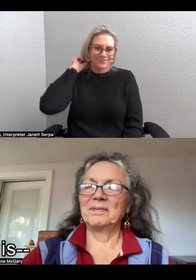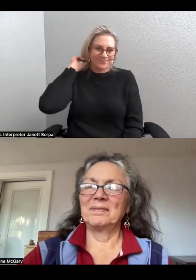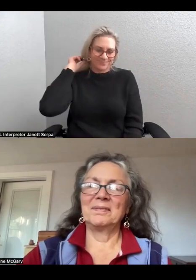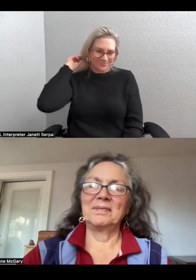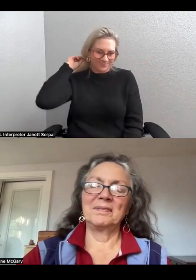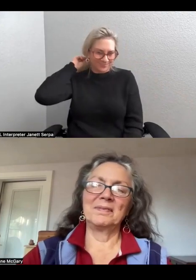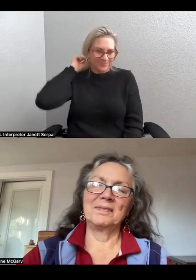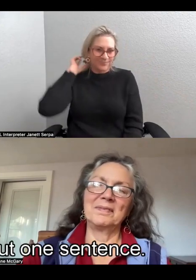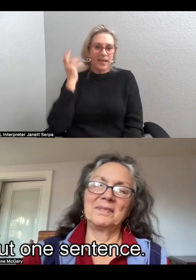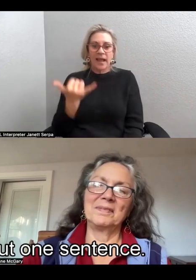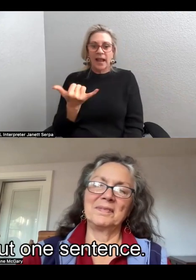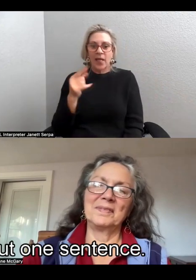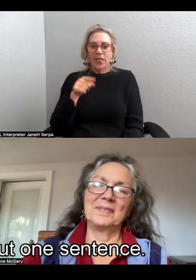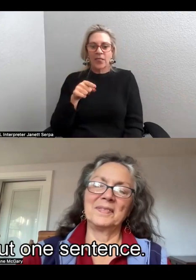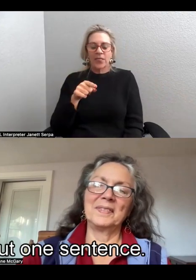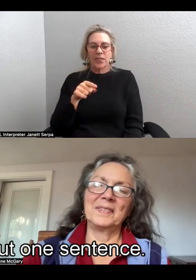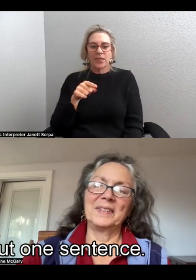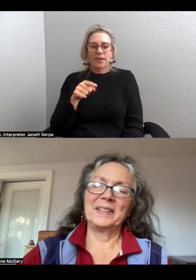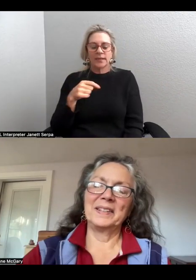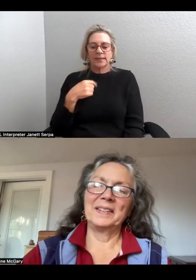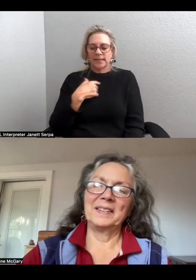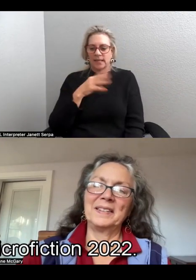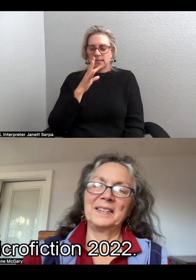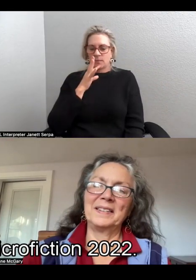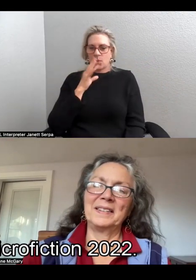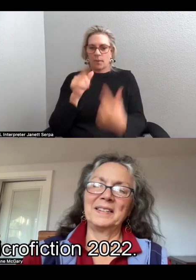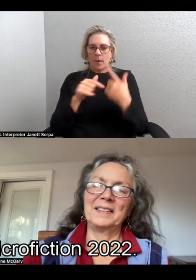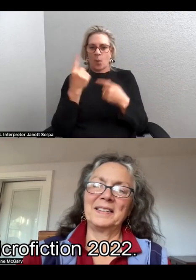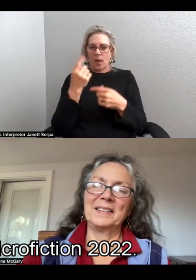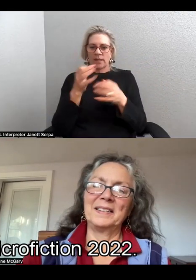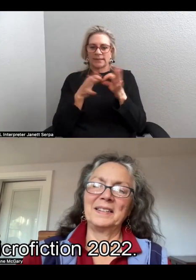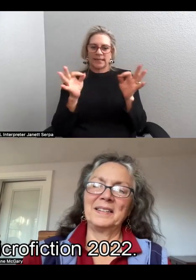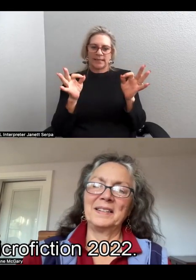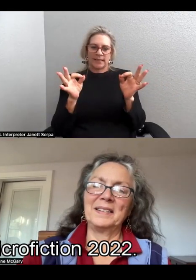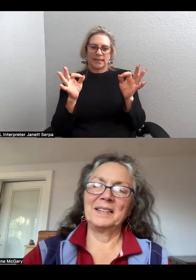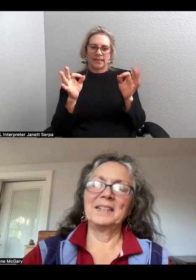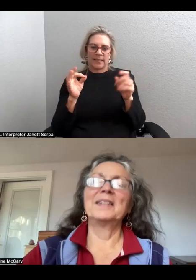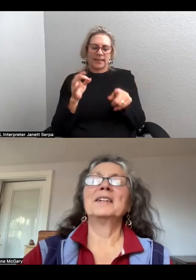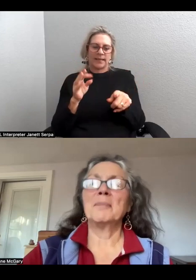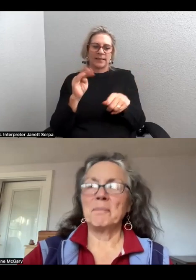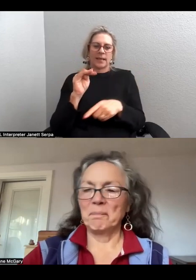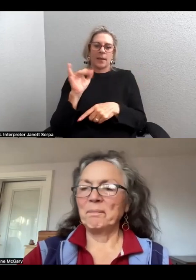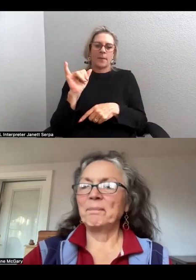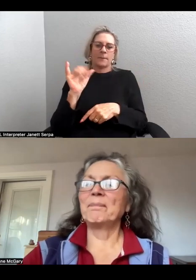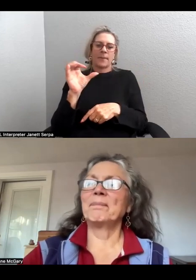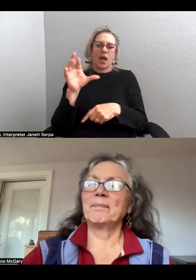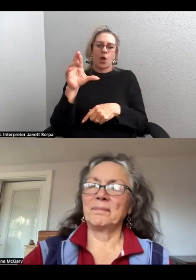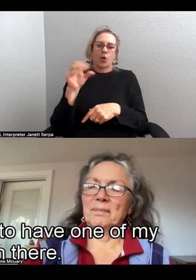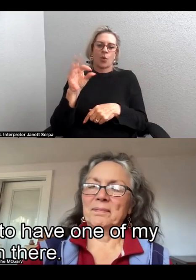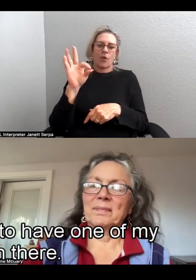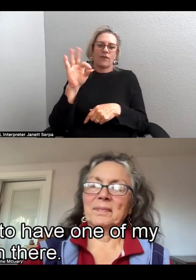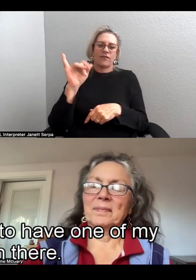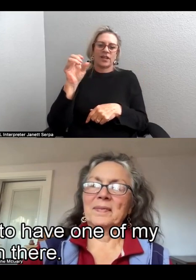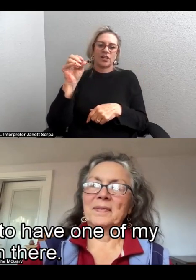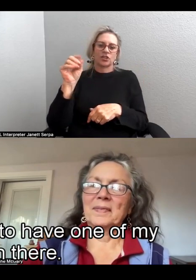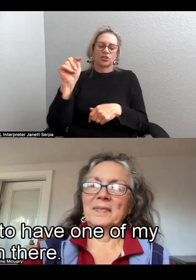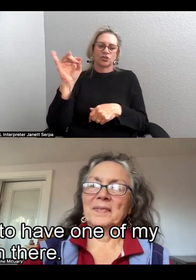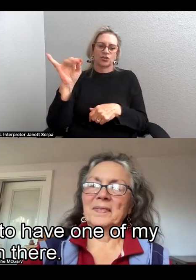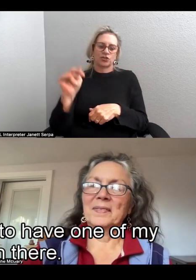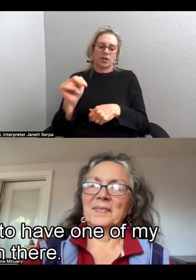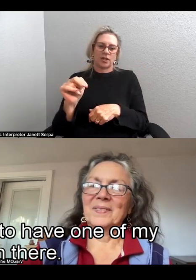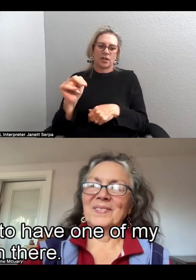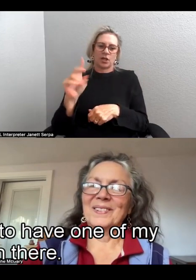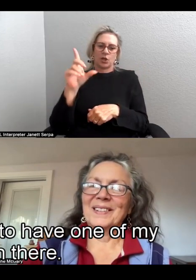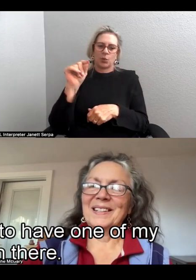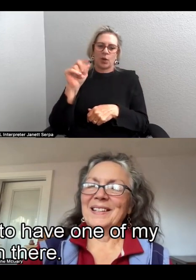This is, since I spoke about one sentence, this is in Best Microfiction 2022. I was very honored